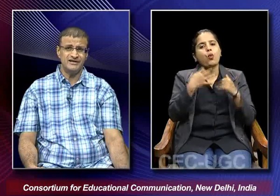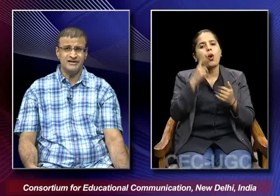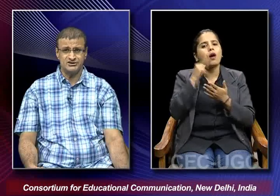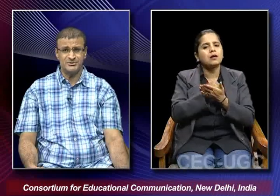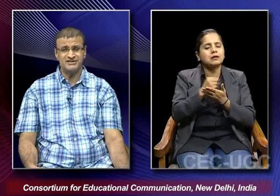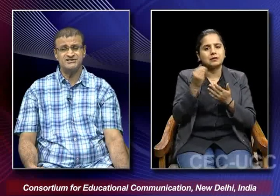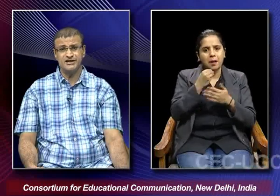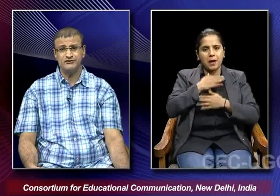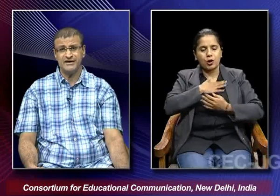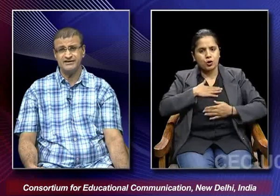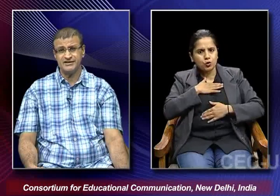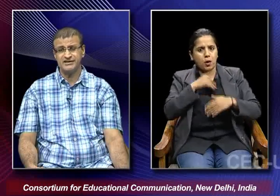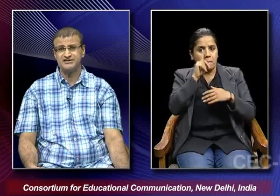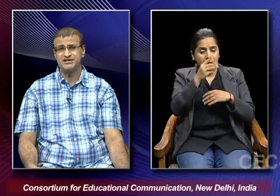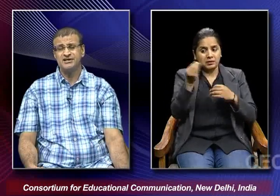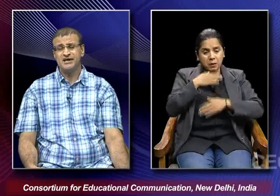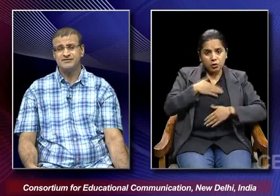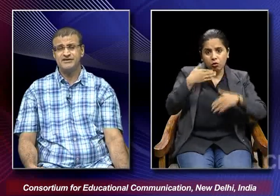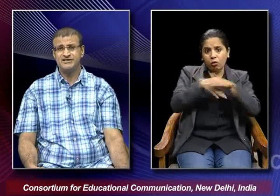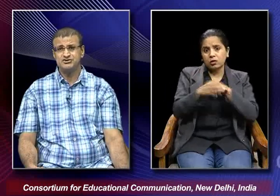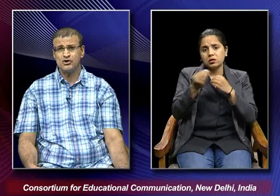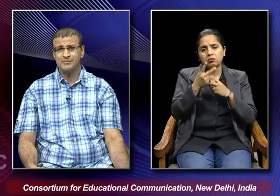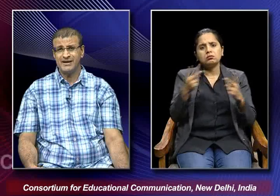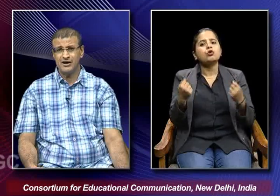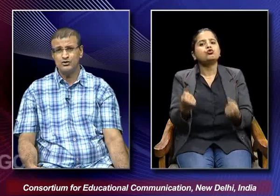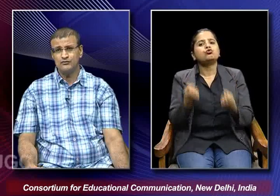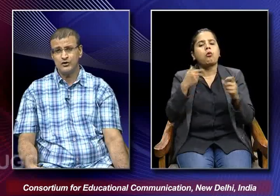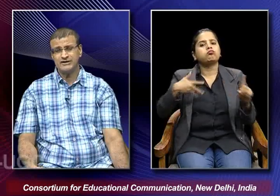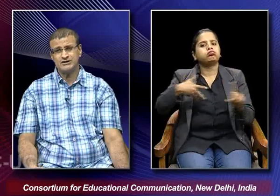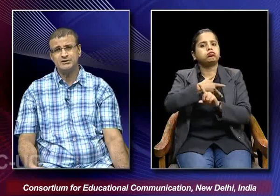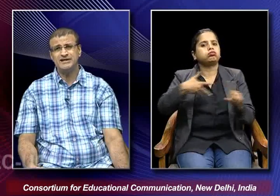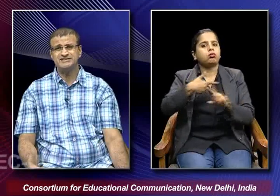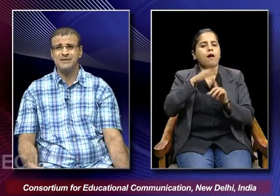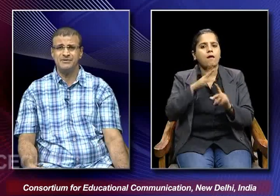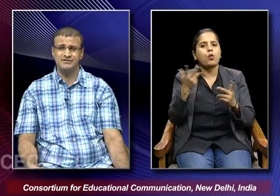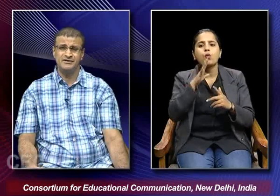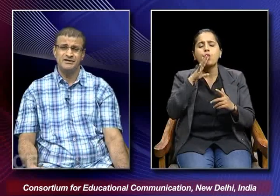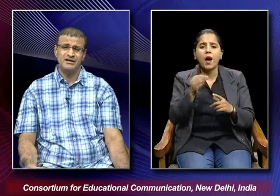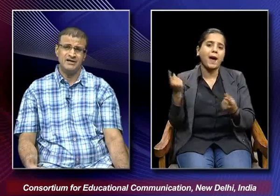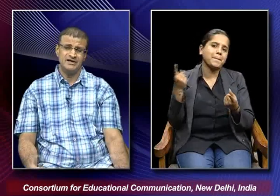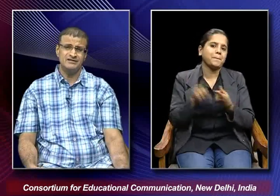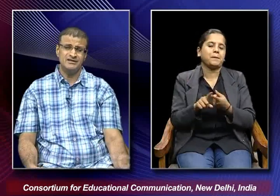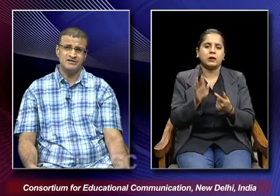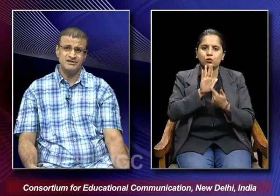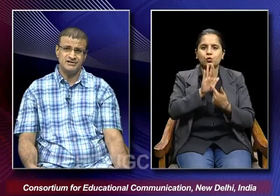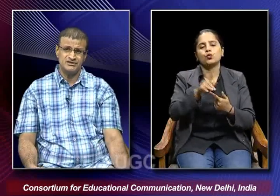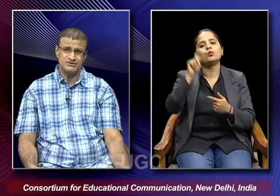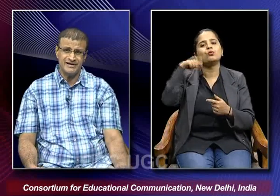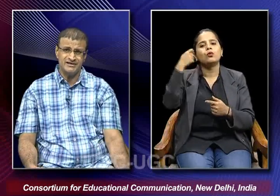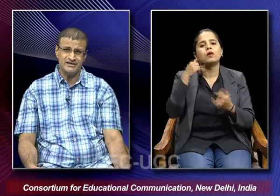entertainers but these kind of entertainers have a very strong background of what actually has happened in the